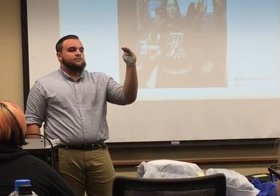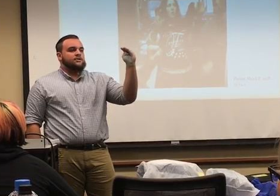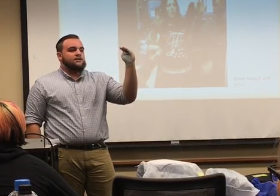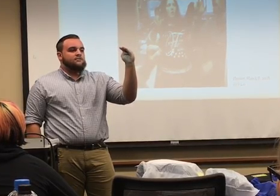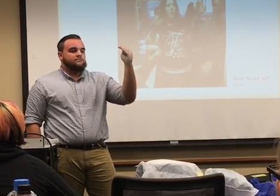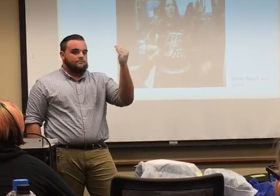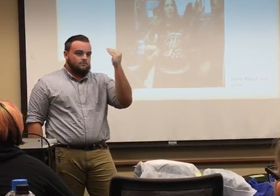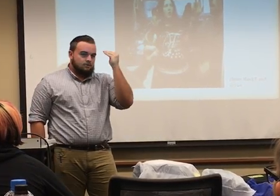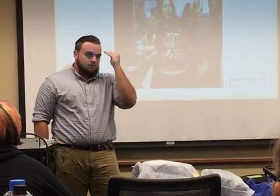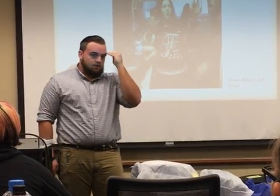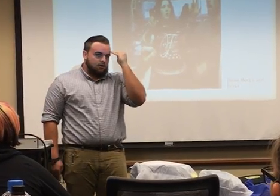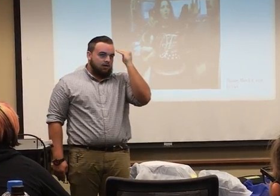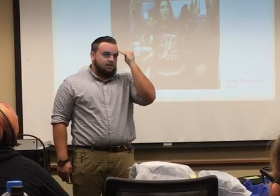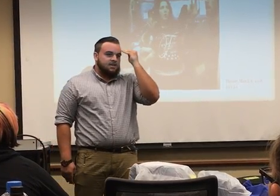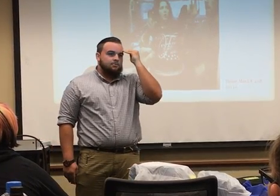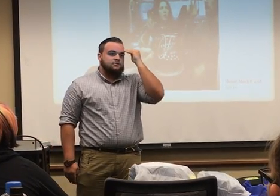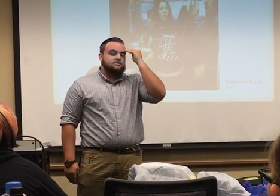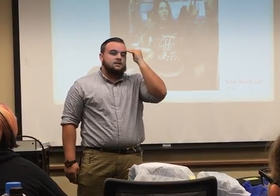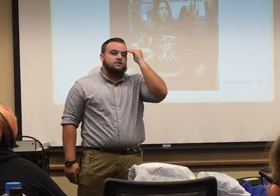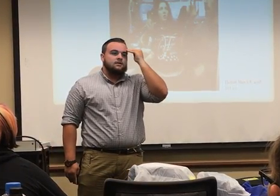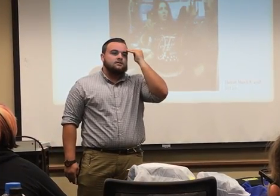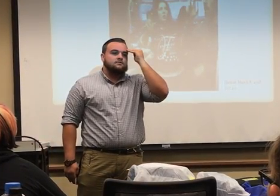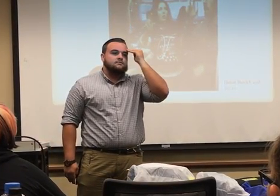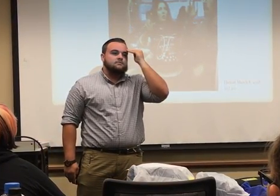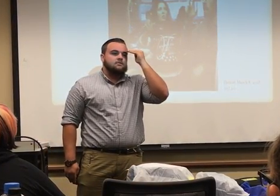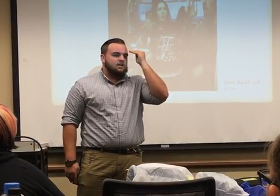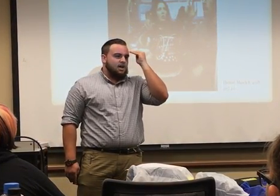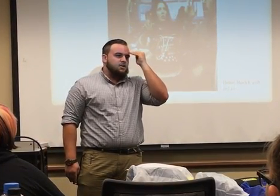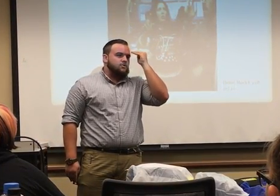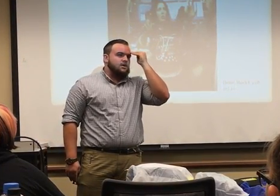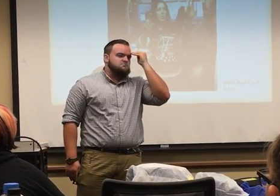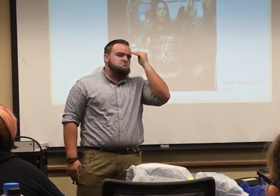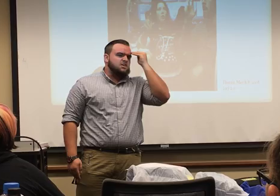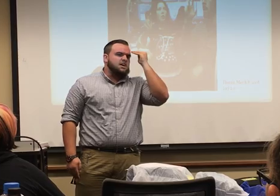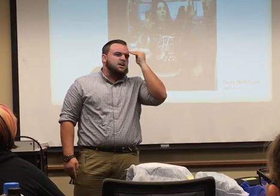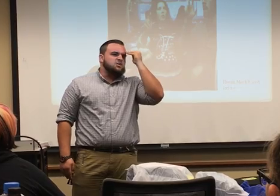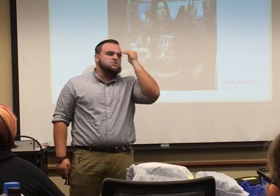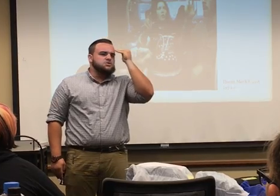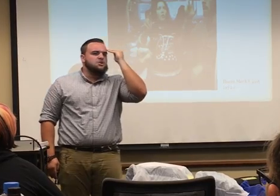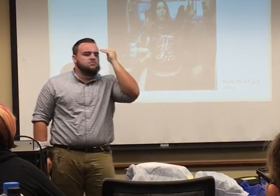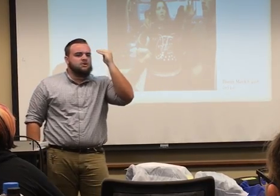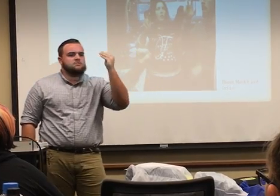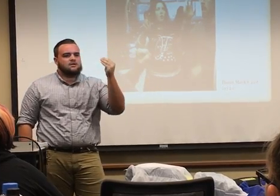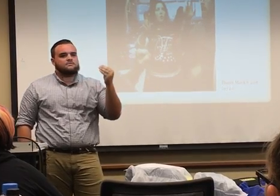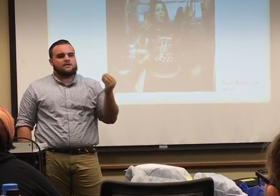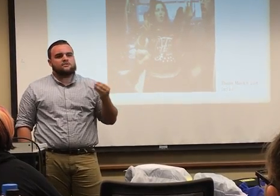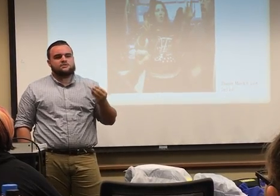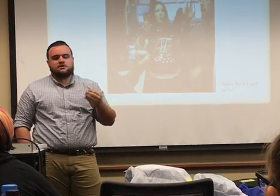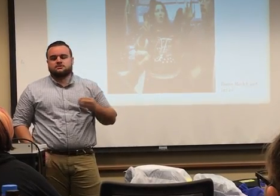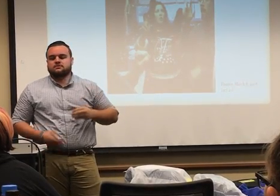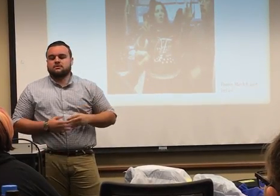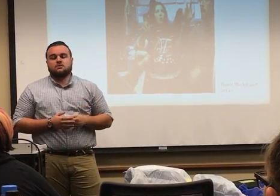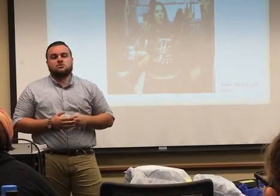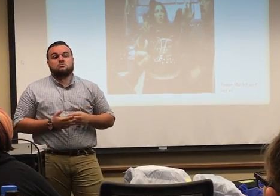halfway down and tap on the side of your head. I know that. Yeah, I know what you're talking about. Yeah, I understand you. Or,